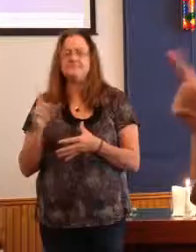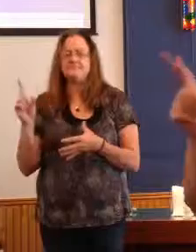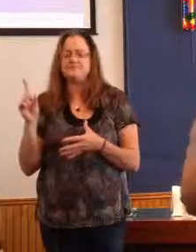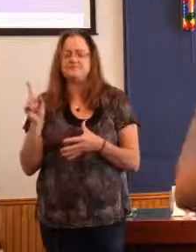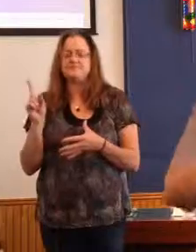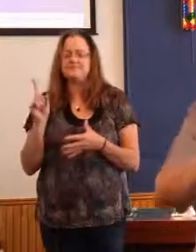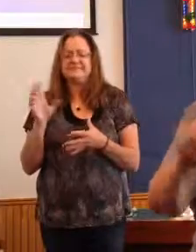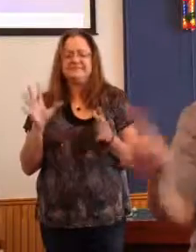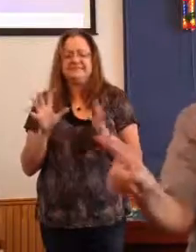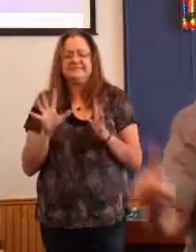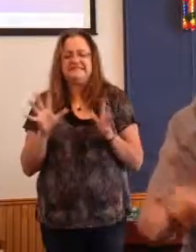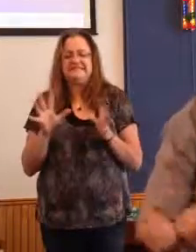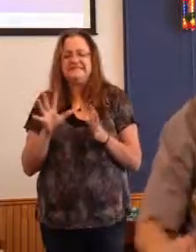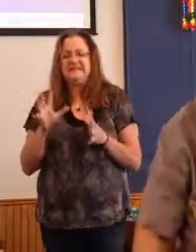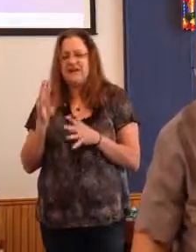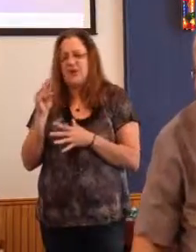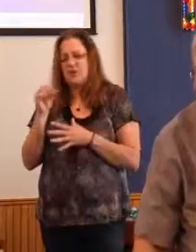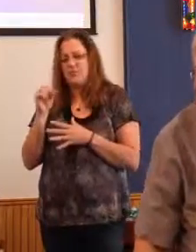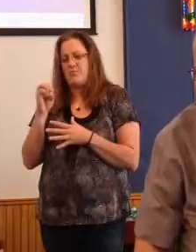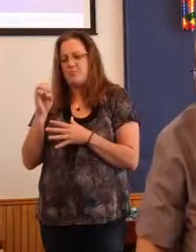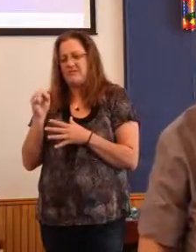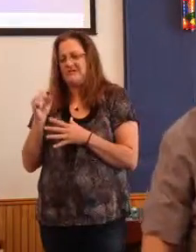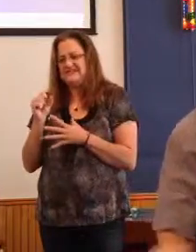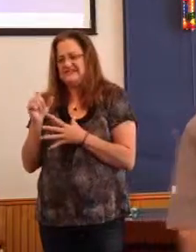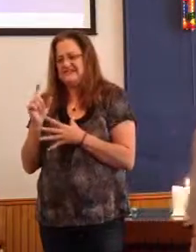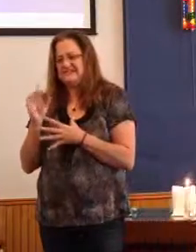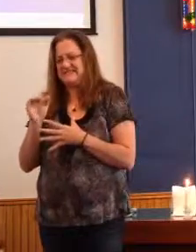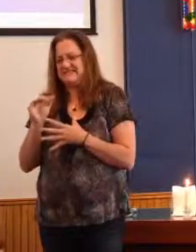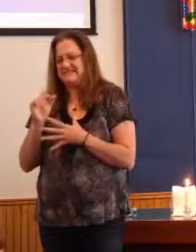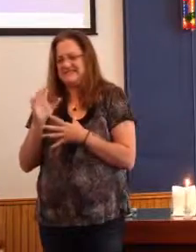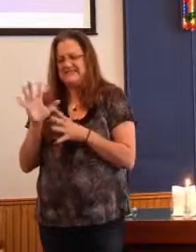Moses, don't go in there. It's not worth the risk.